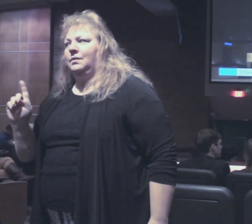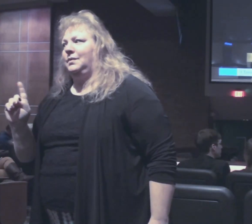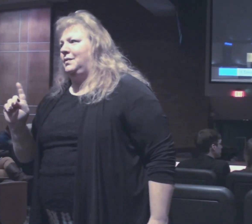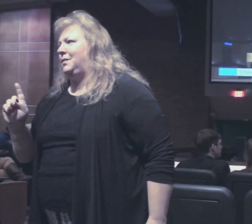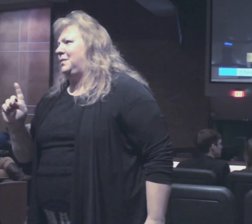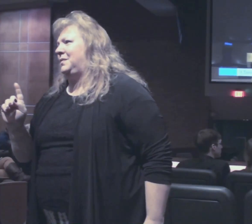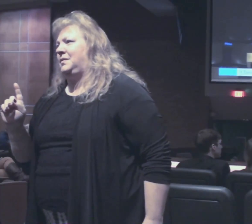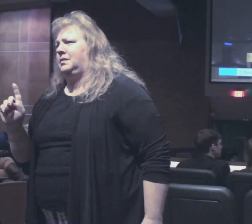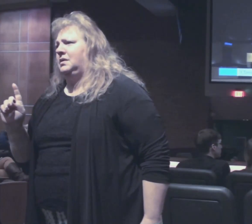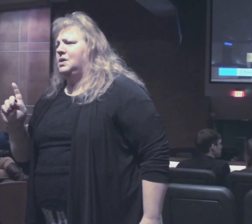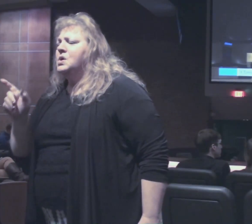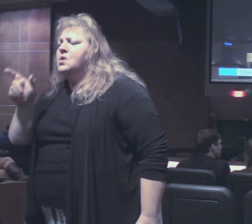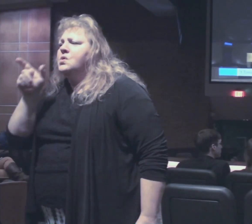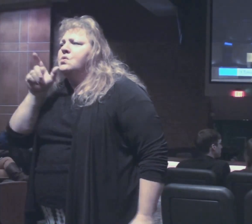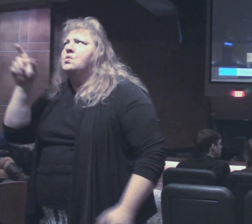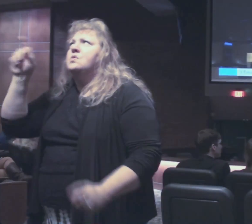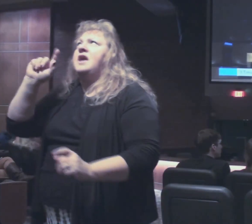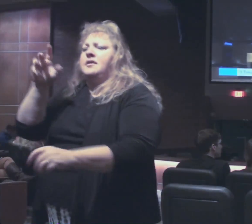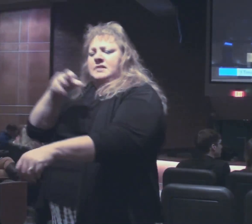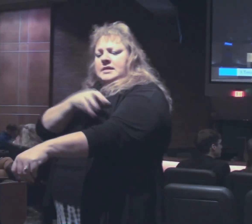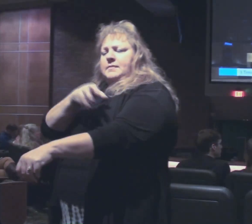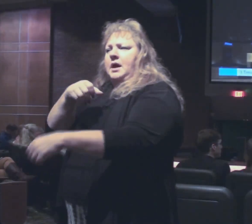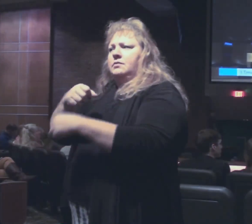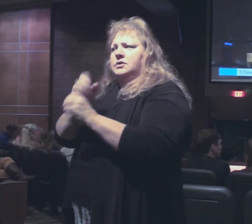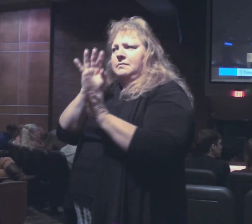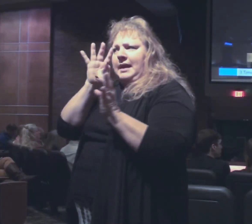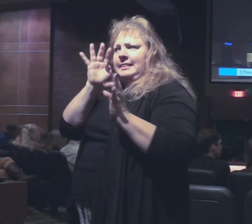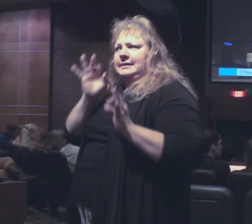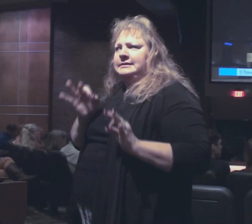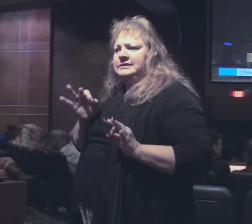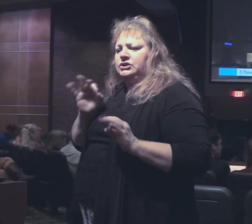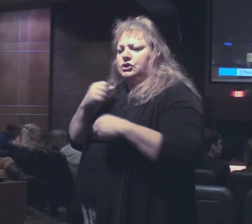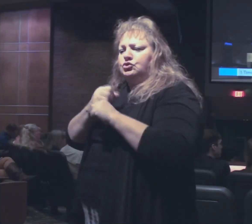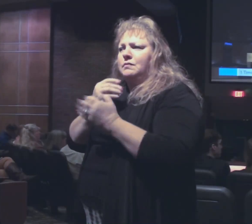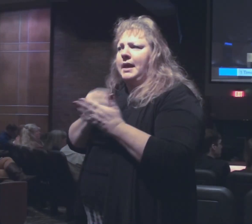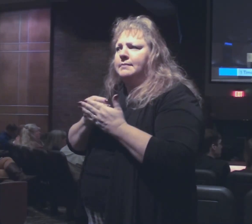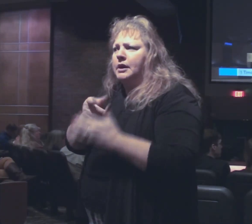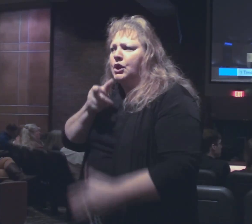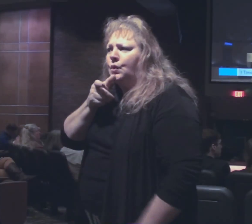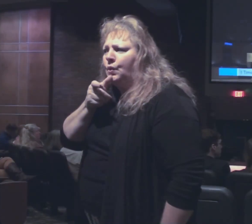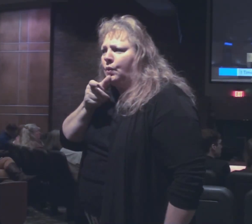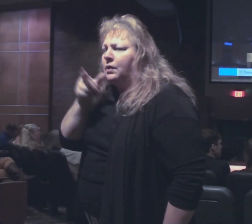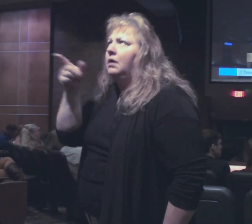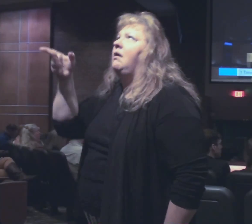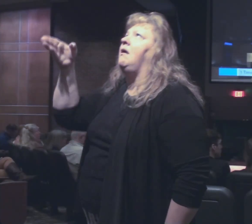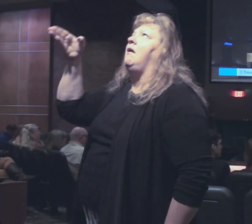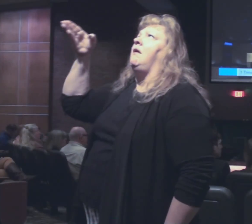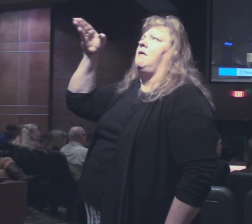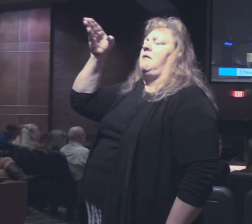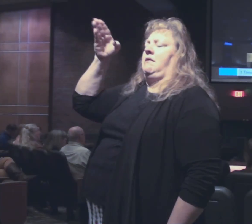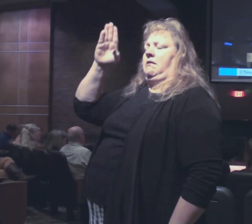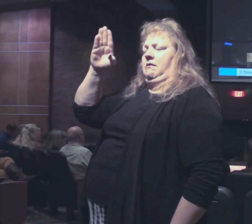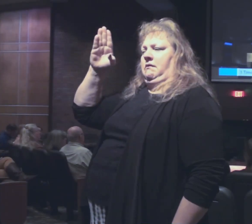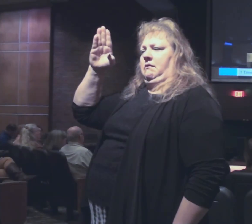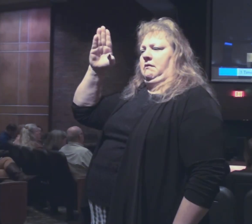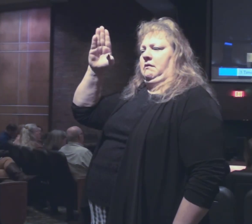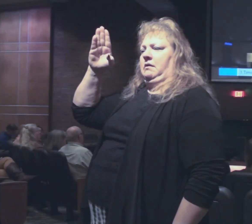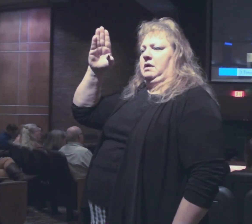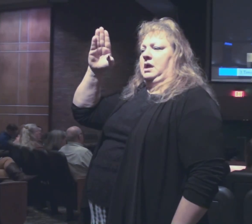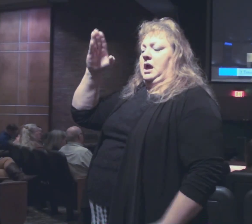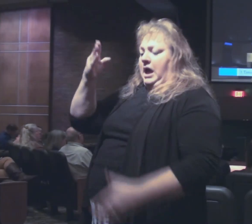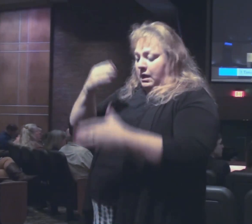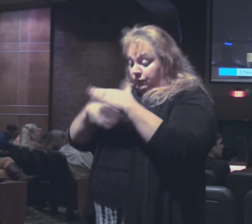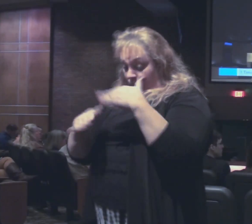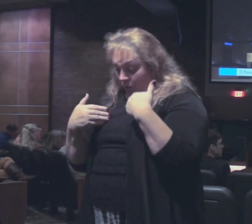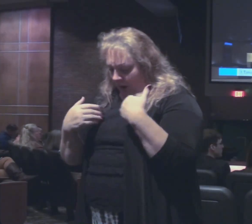Oh, who gave me the power to make wealth, remember? Why was I born with a